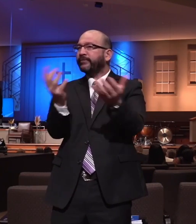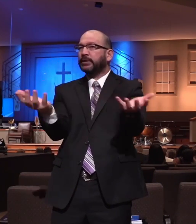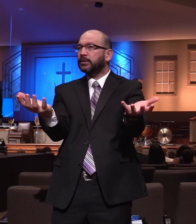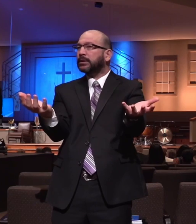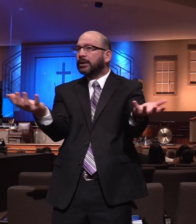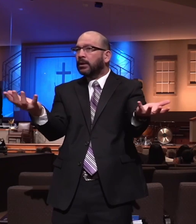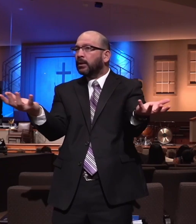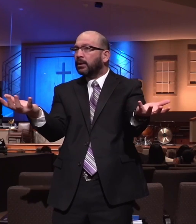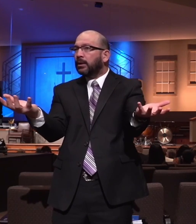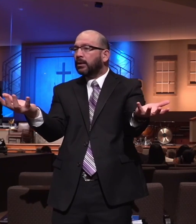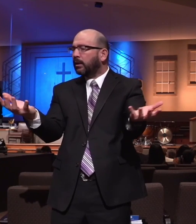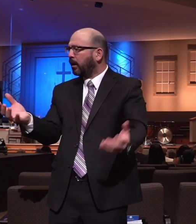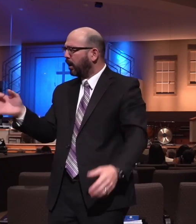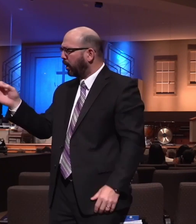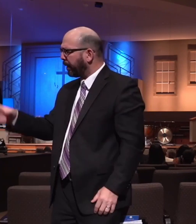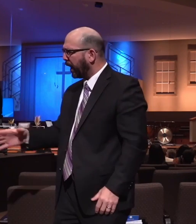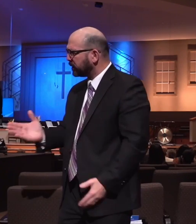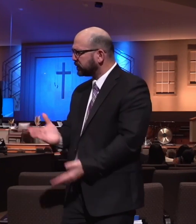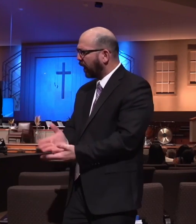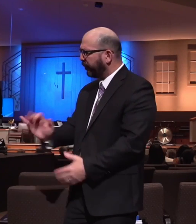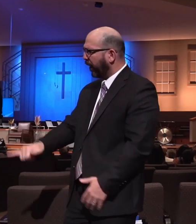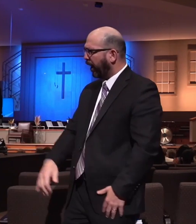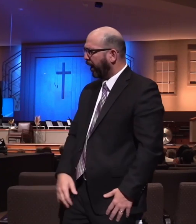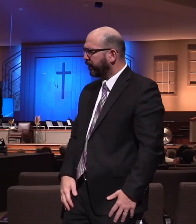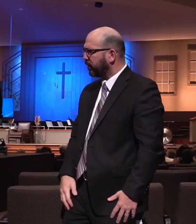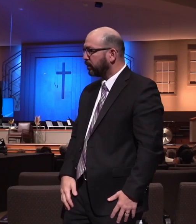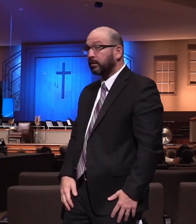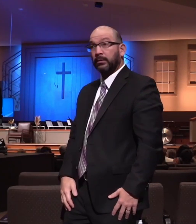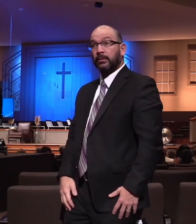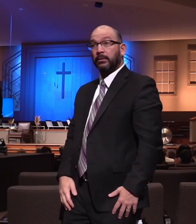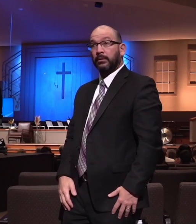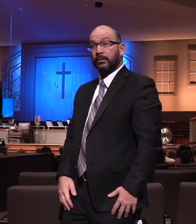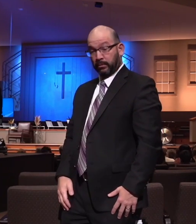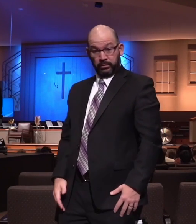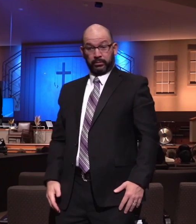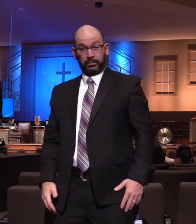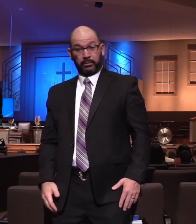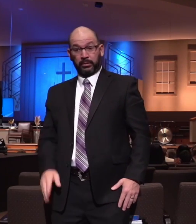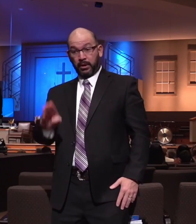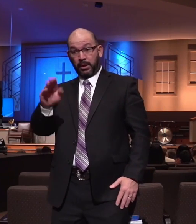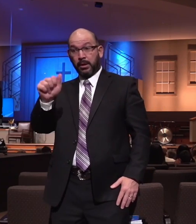Oh, pastor, you shouldn't speak against bars like that. You're against everything.